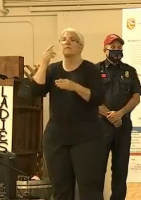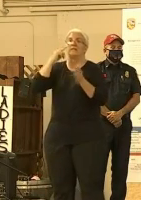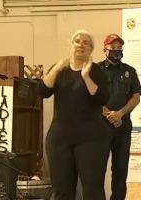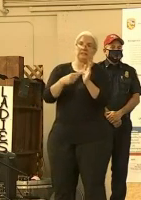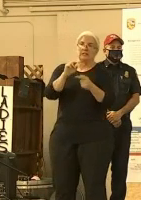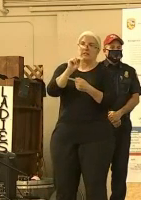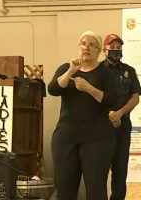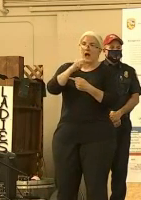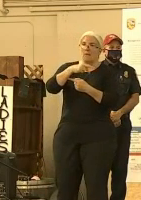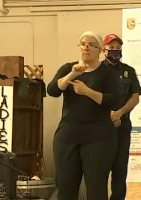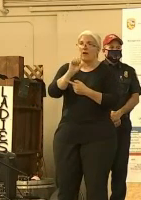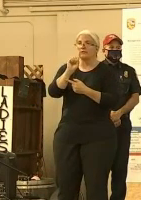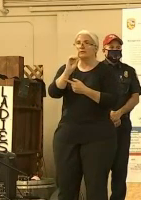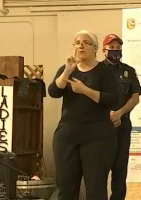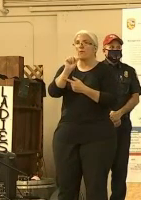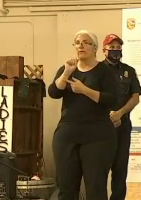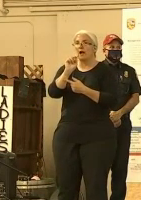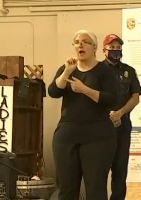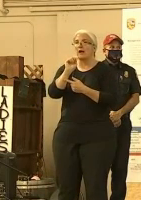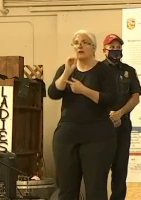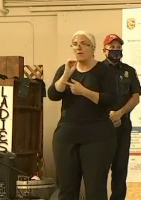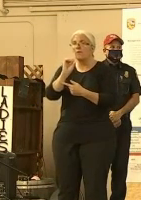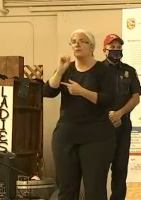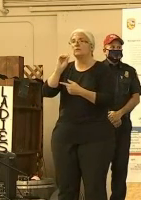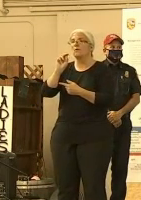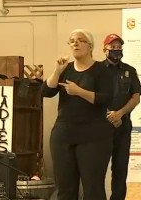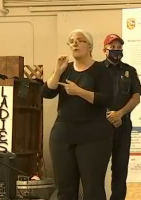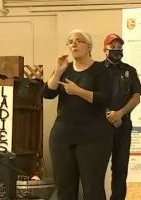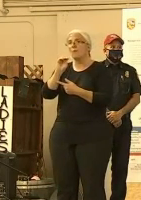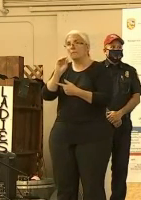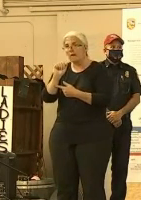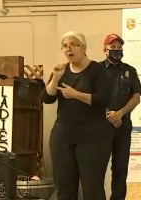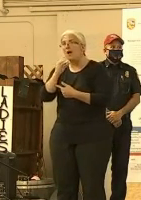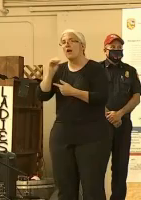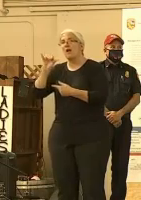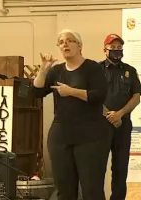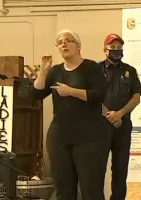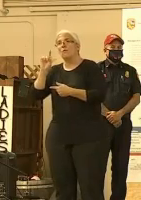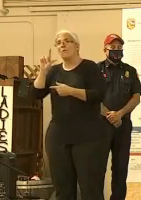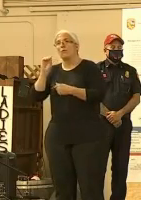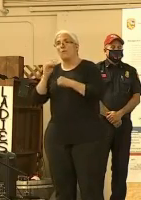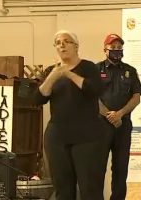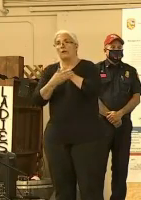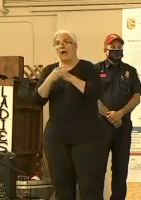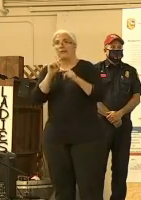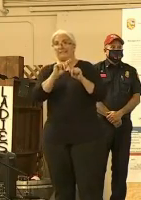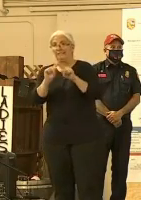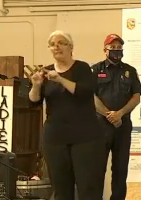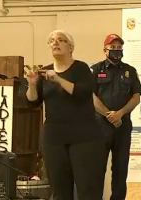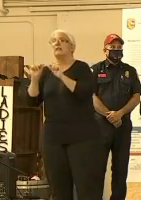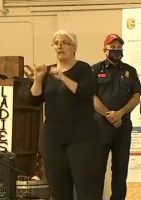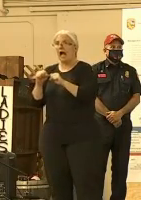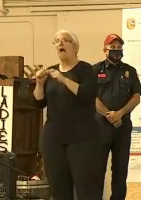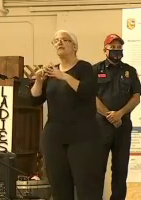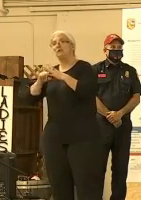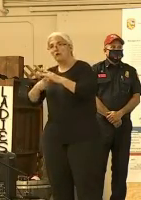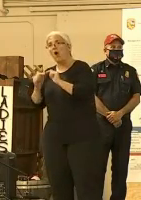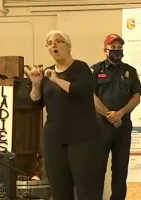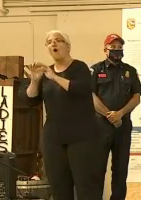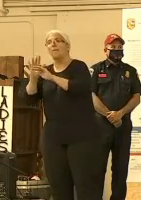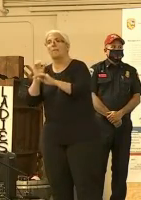and even over in Yolo as well. So we're continuing to do that. One thing with that to the